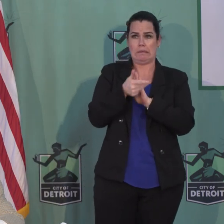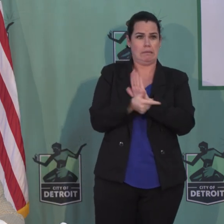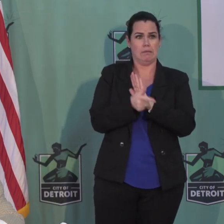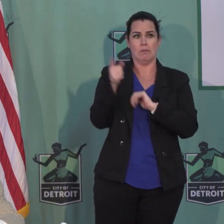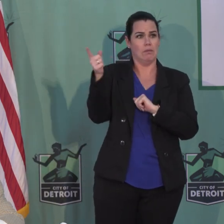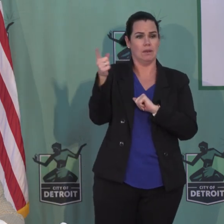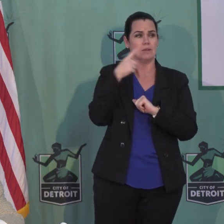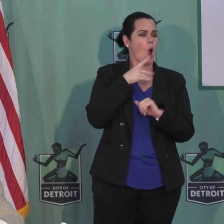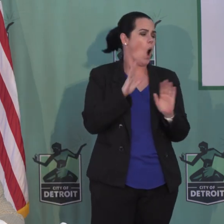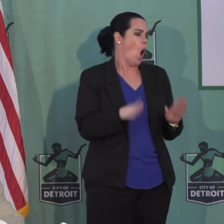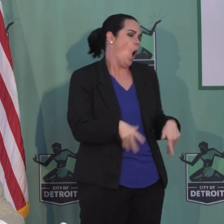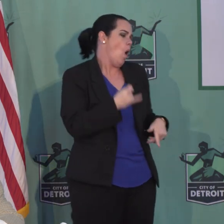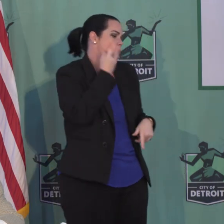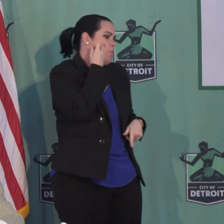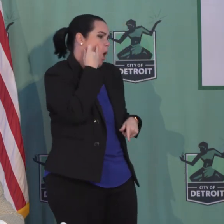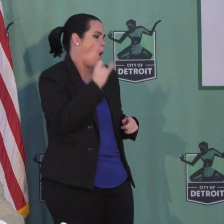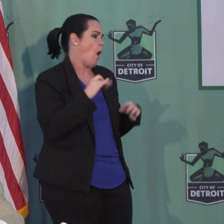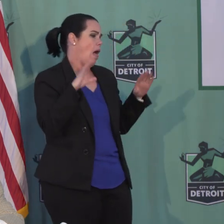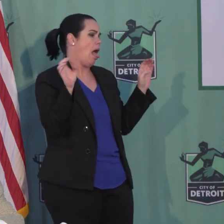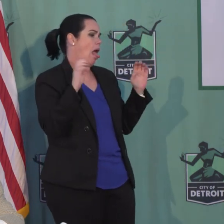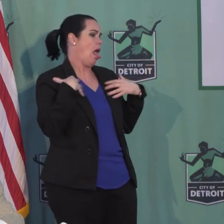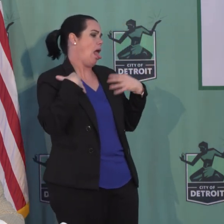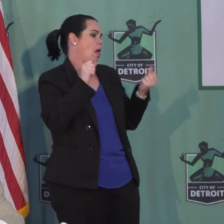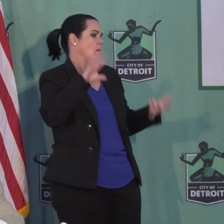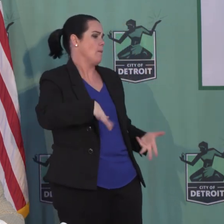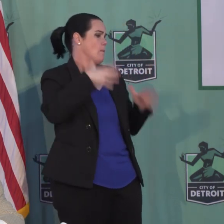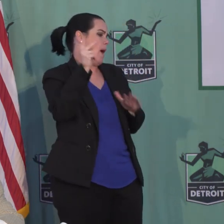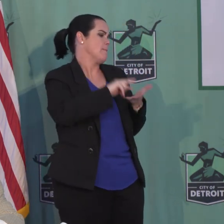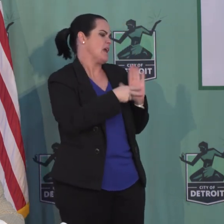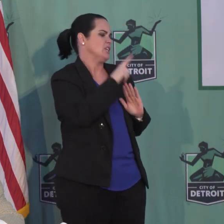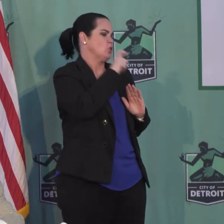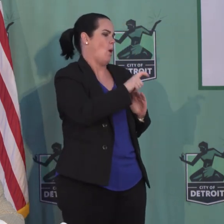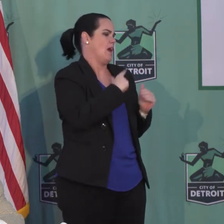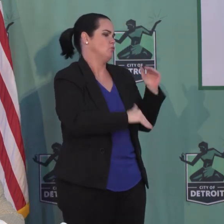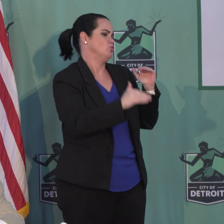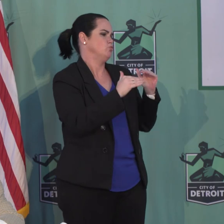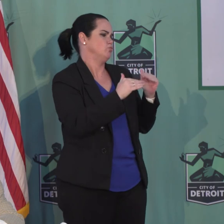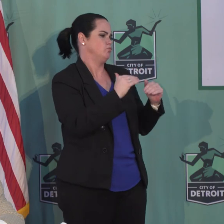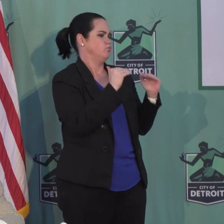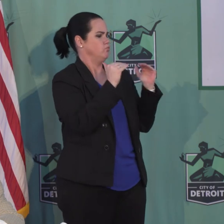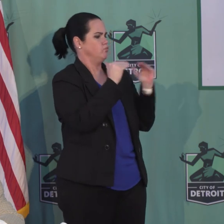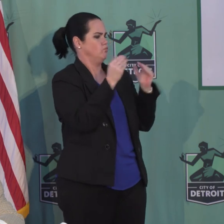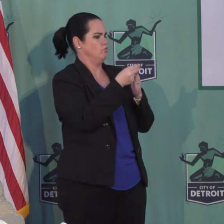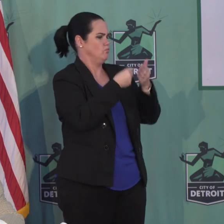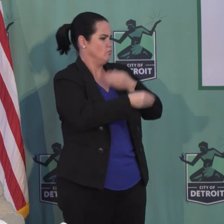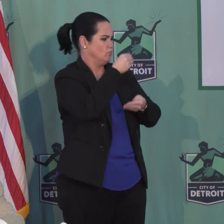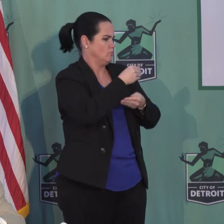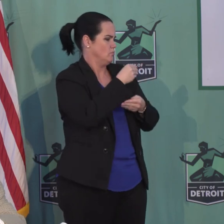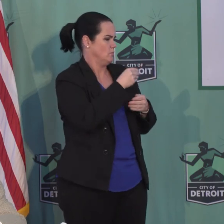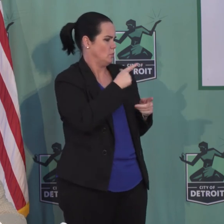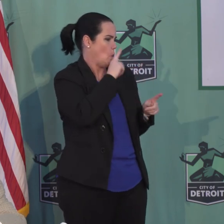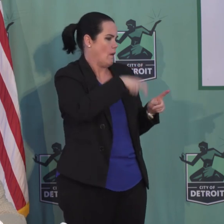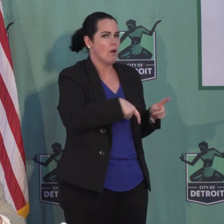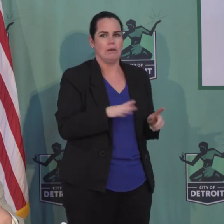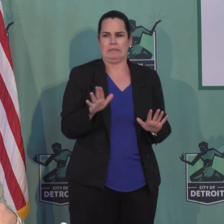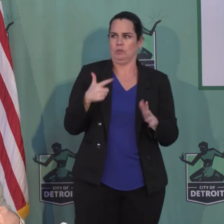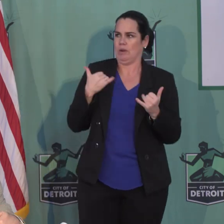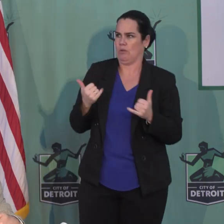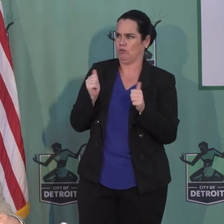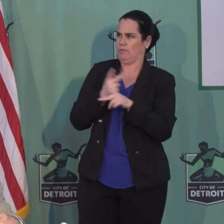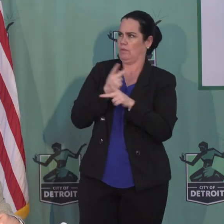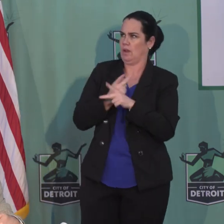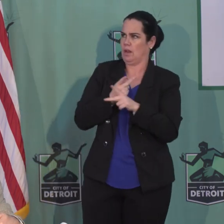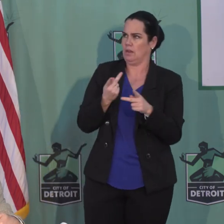if you have a health crisis, you don't have to balance your budget. And so what we're trying to do is find the right balance between